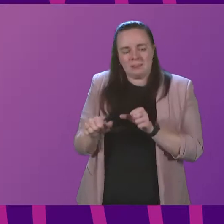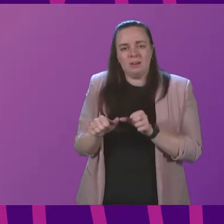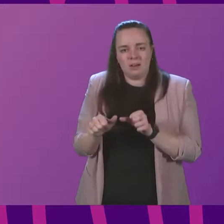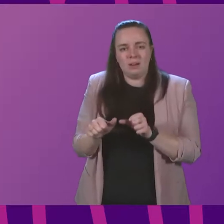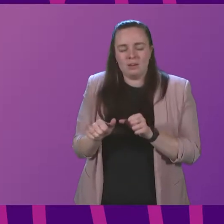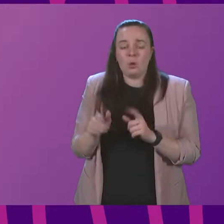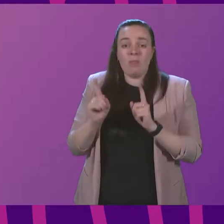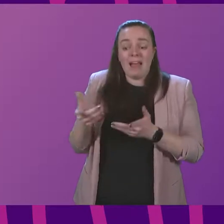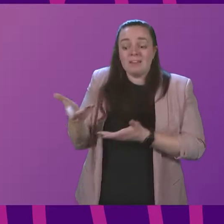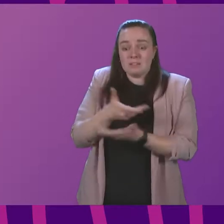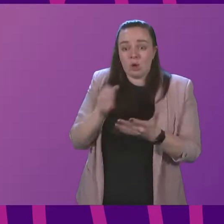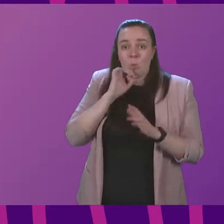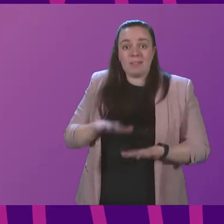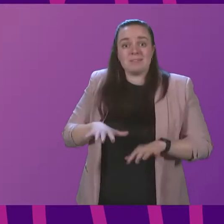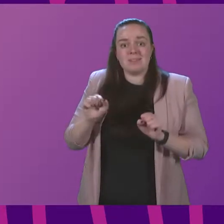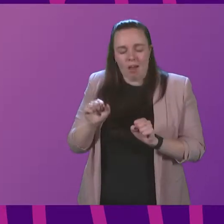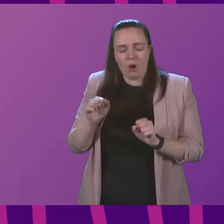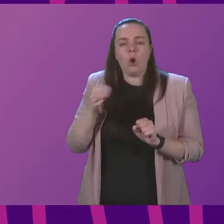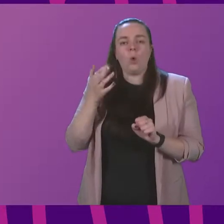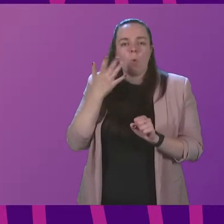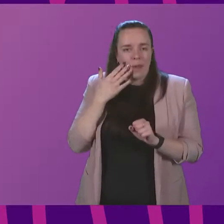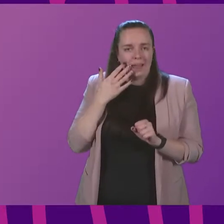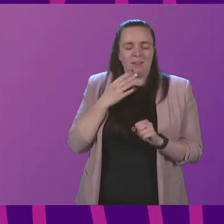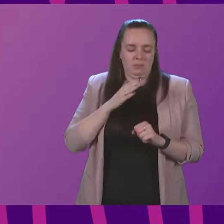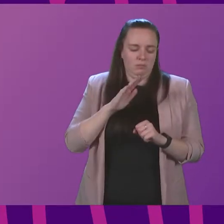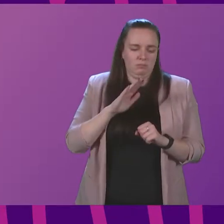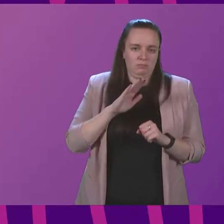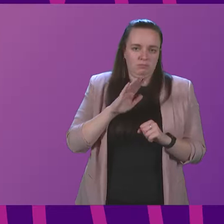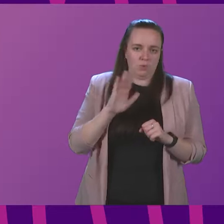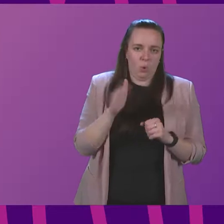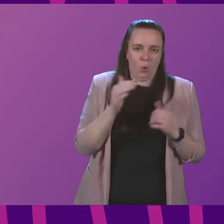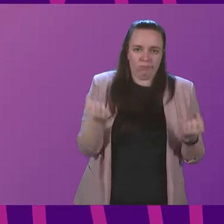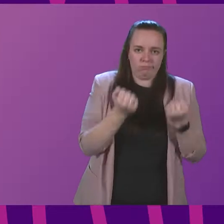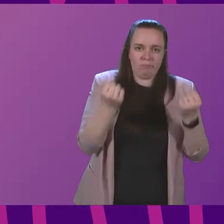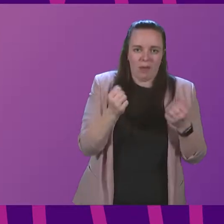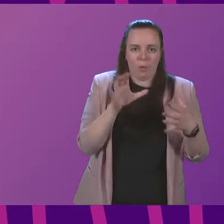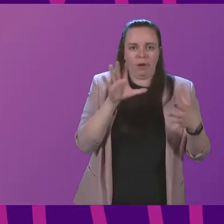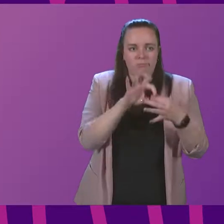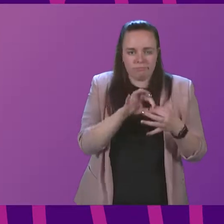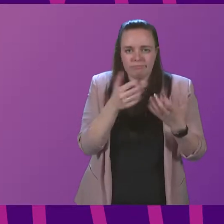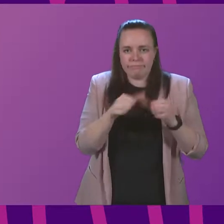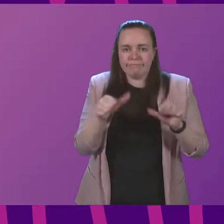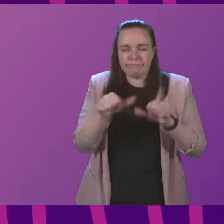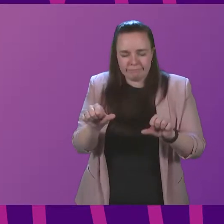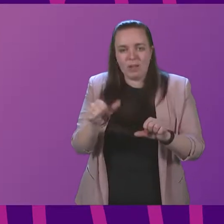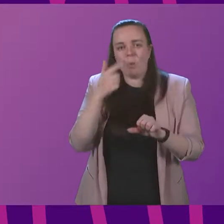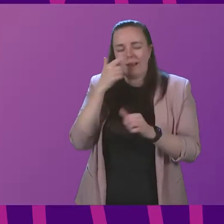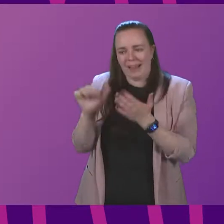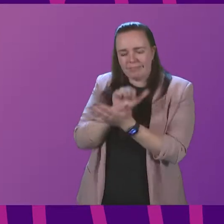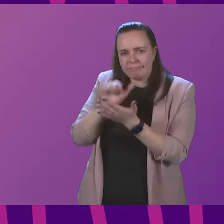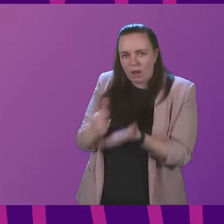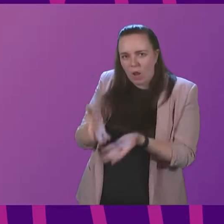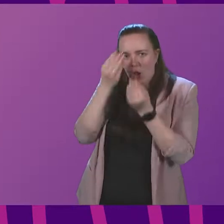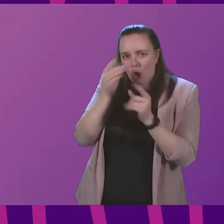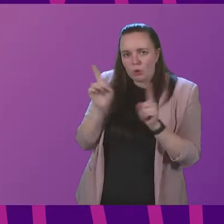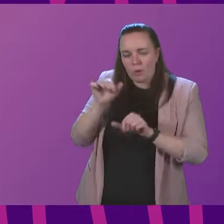that discussion will start once we have got to the point where we have secured resolution of the issues and we can properly and fully learn